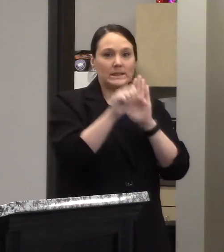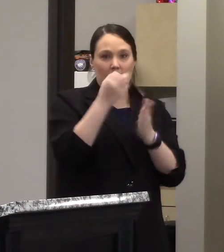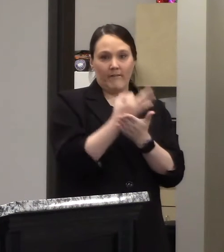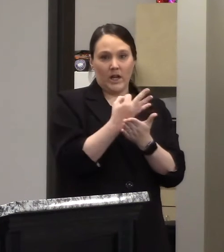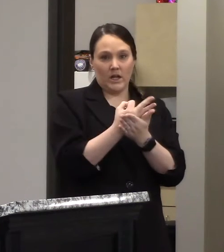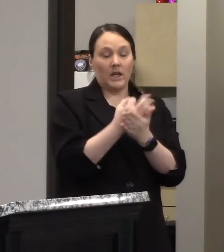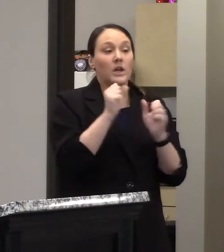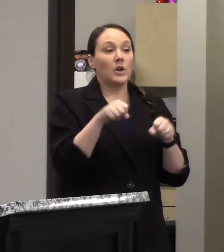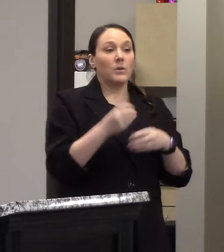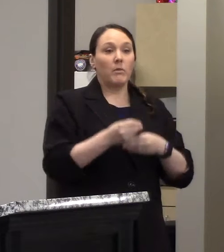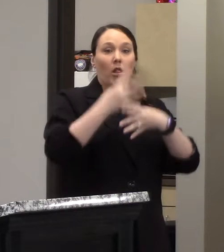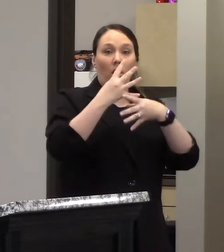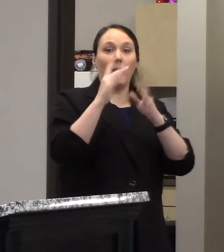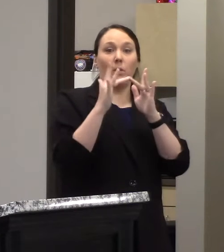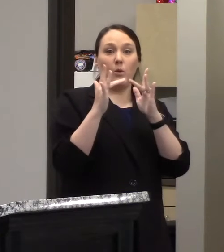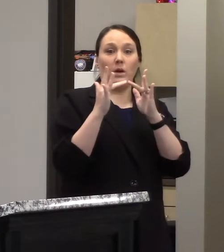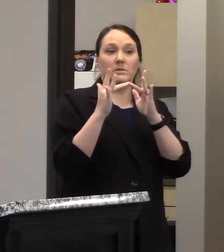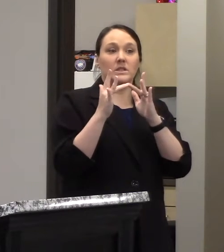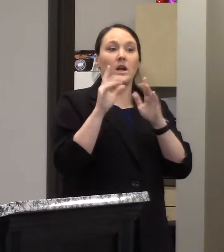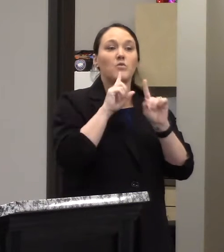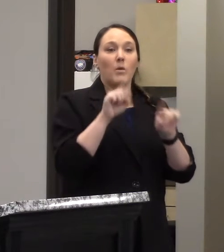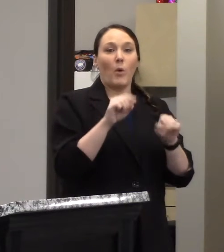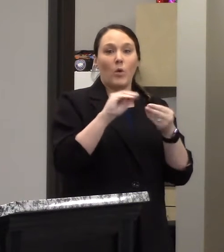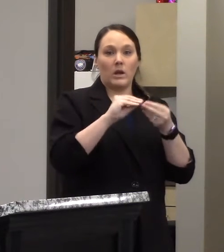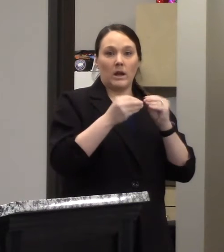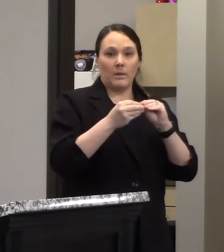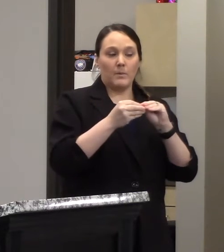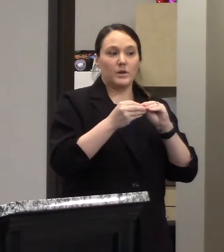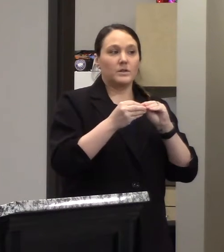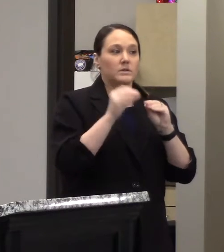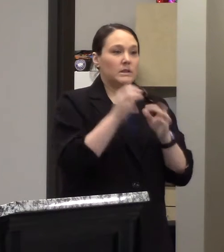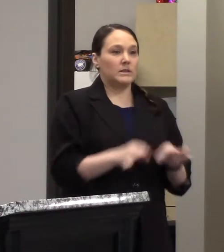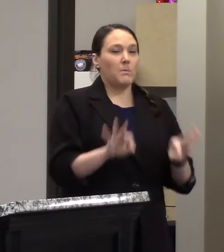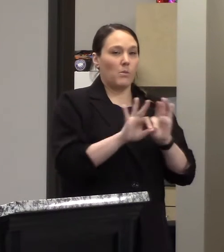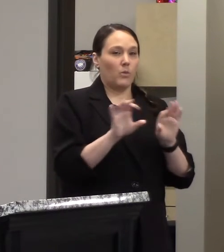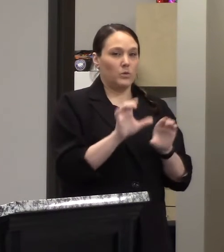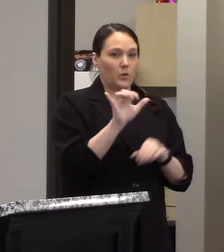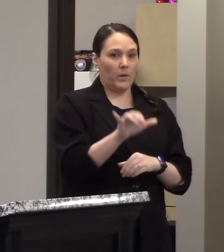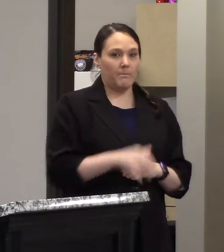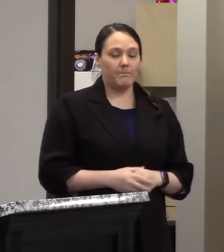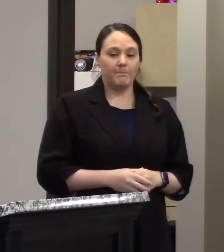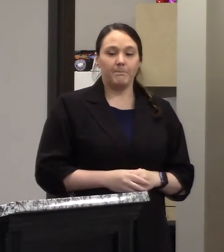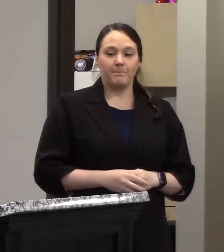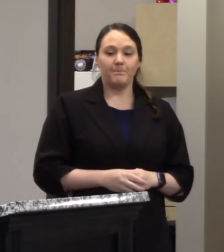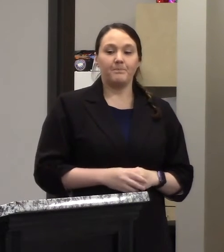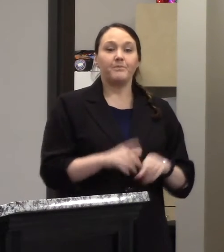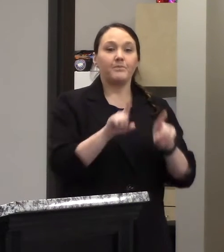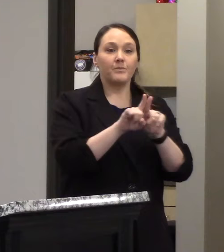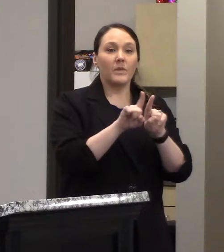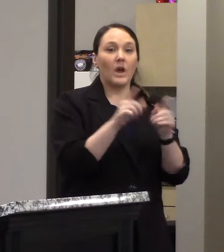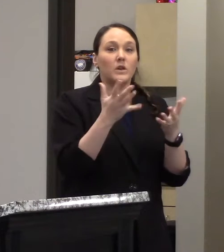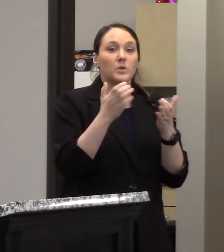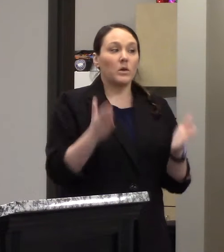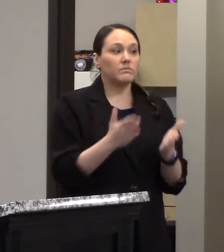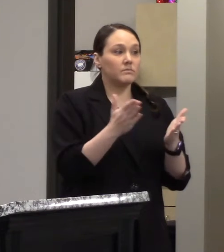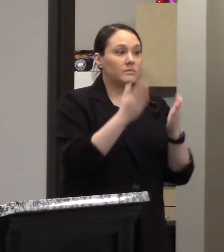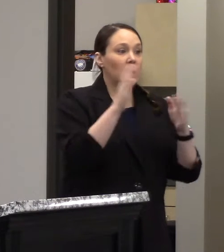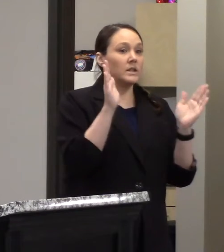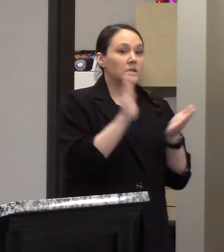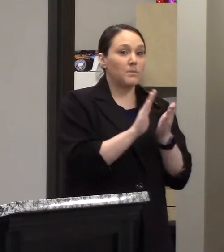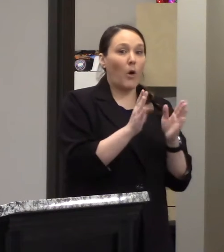census.gov to report these numbers and it's just important that we do that I'd also like to encourage small